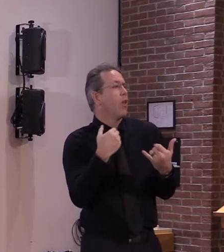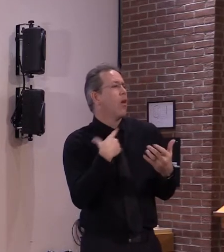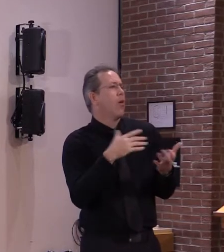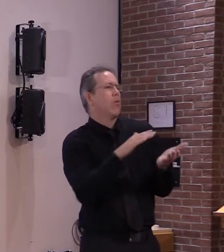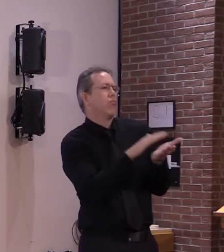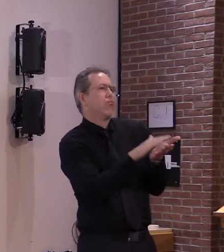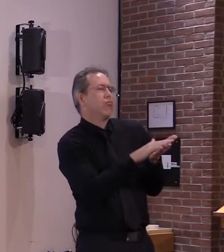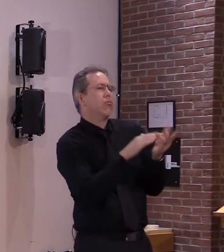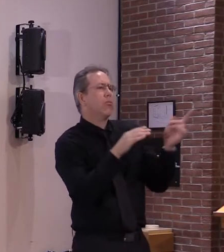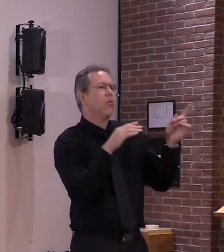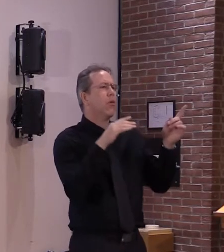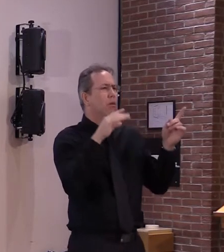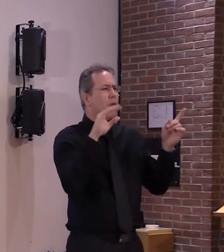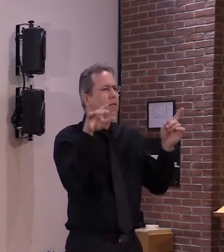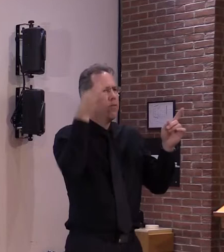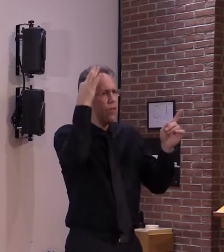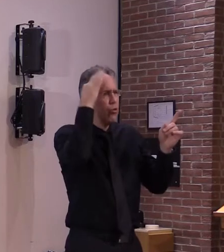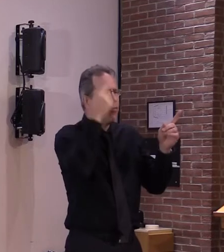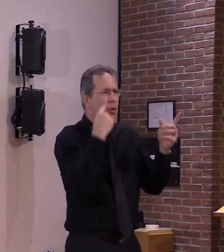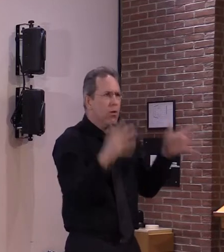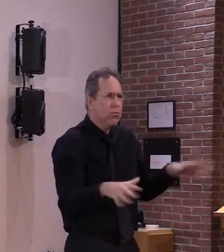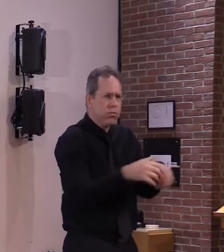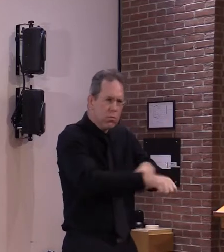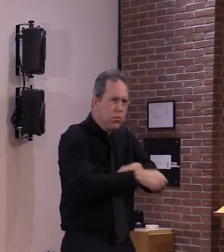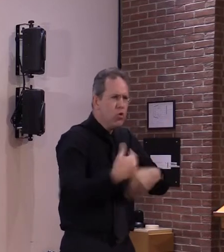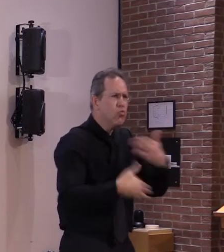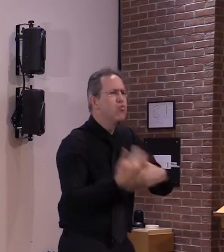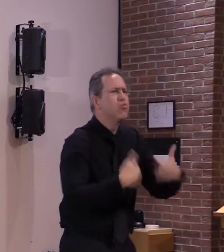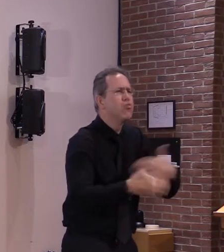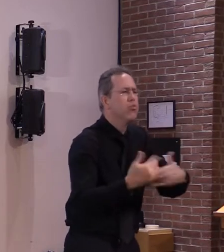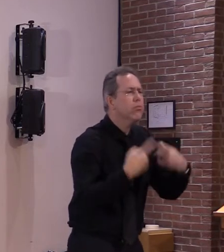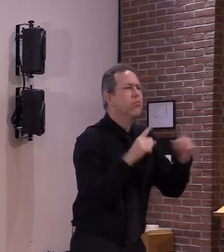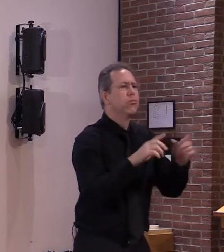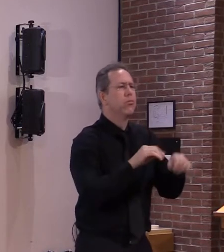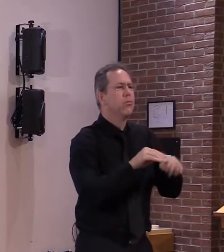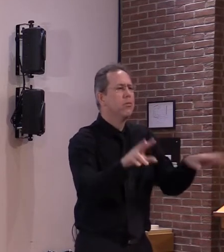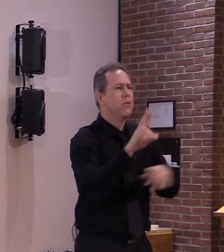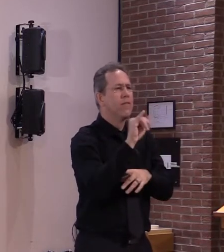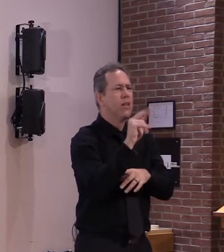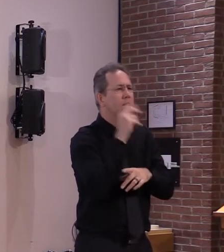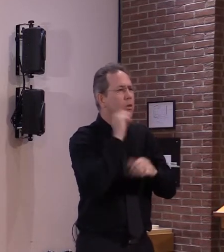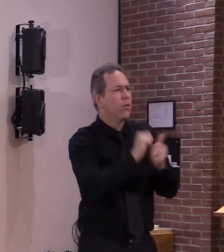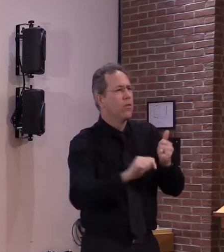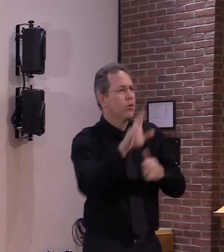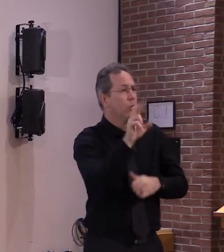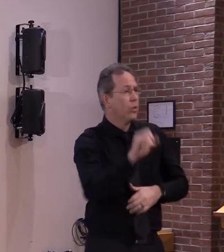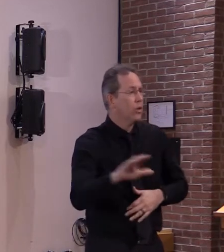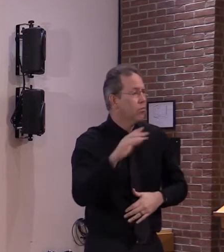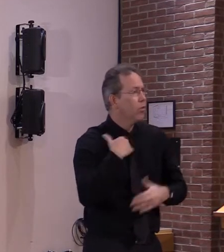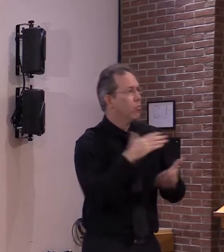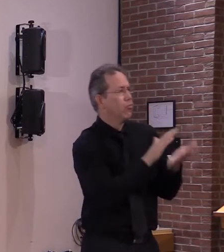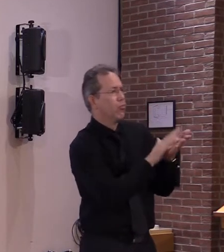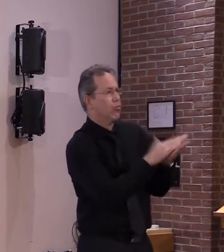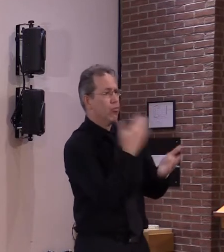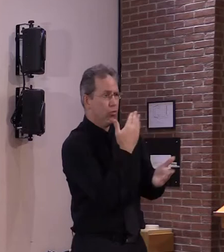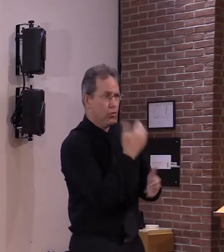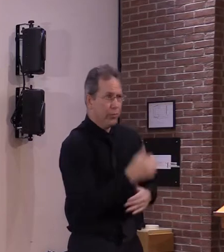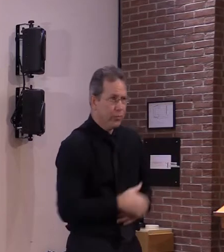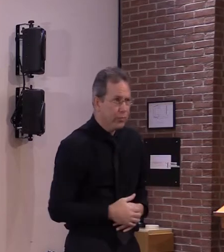while vermont was told it could count on seeing vaccine monday through wednesday we were pleased to see